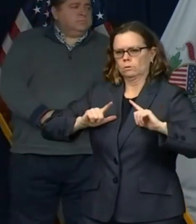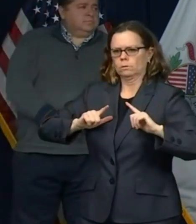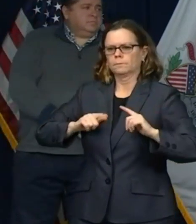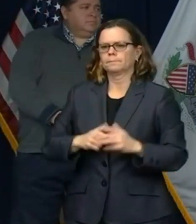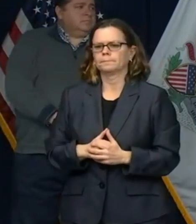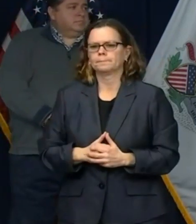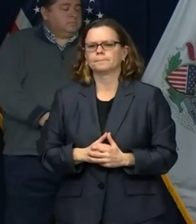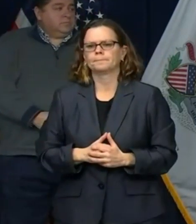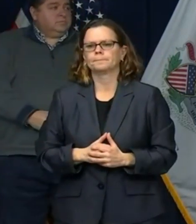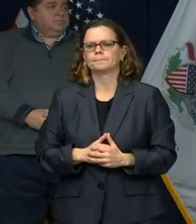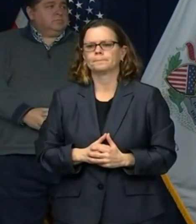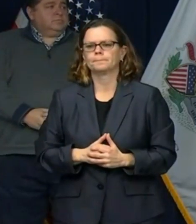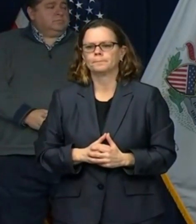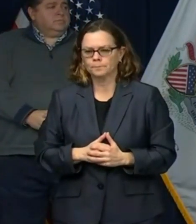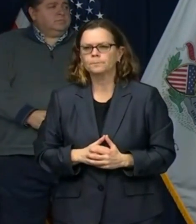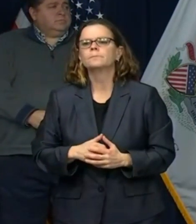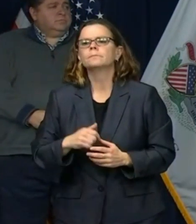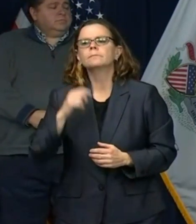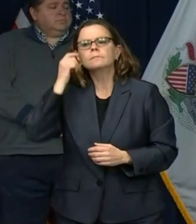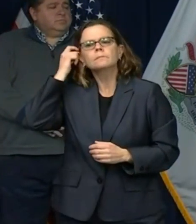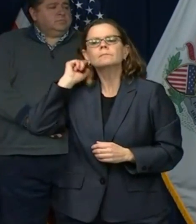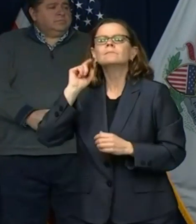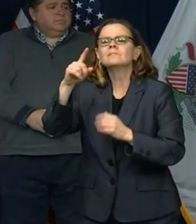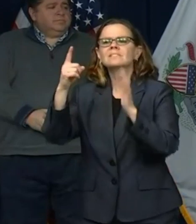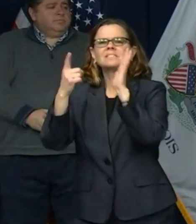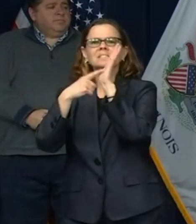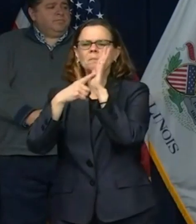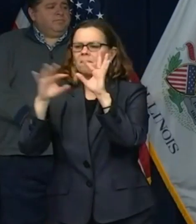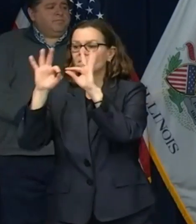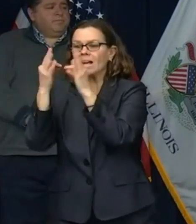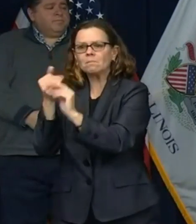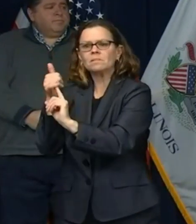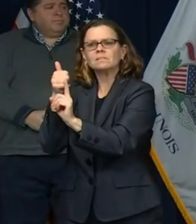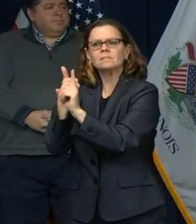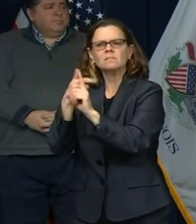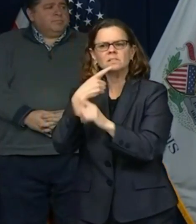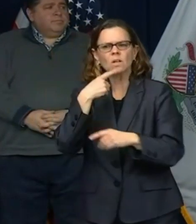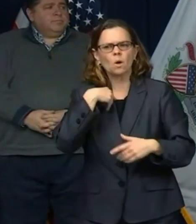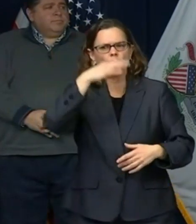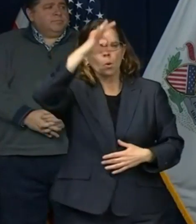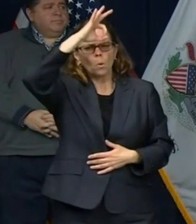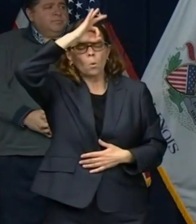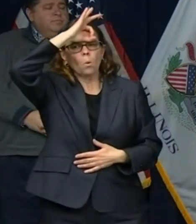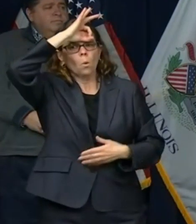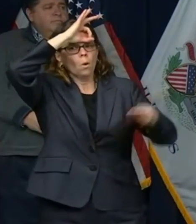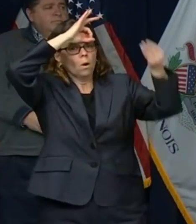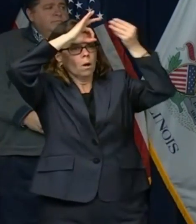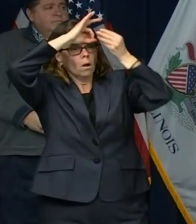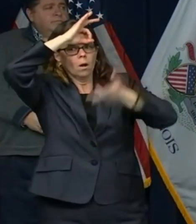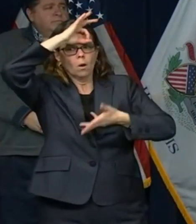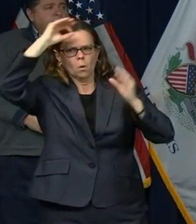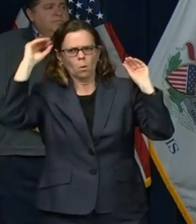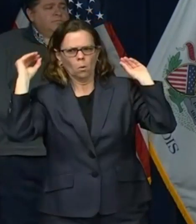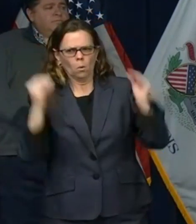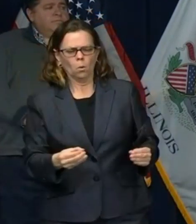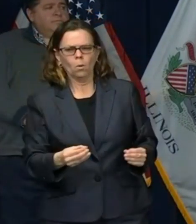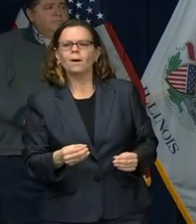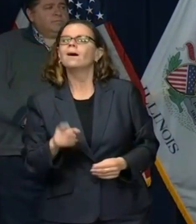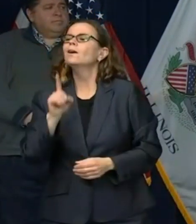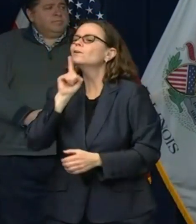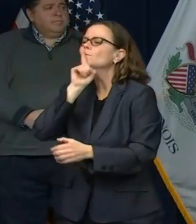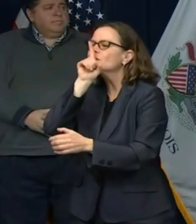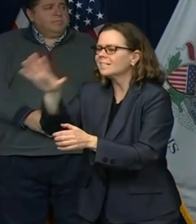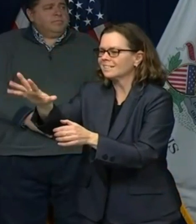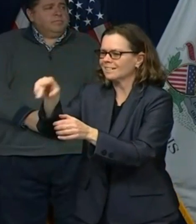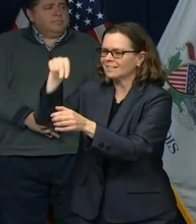notified, but maybe they weren't the one designated. But in terms of that, the first contact between a nursing home that's experiencing an outbreak